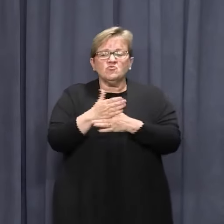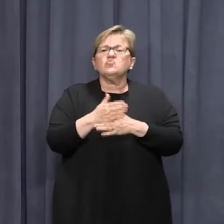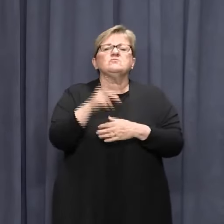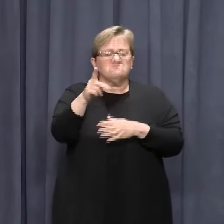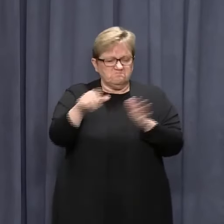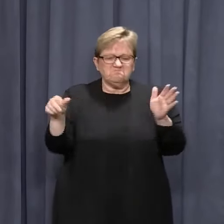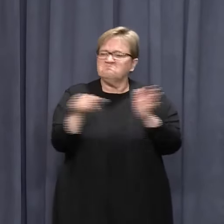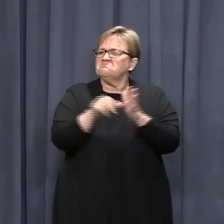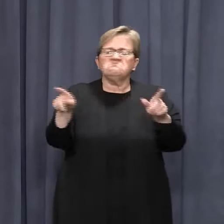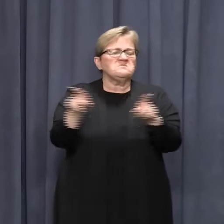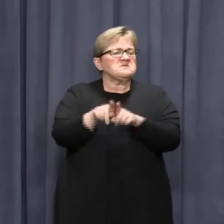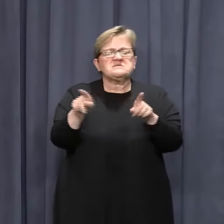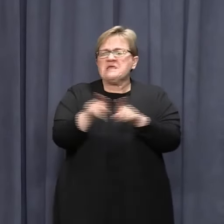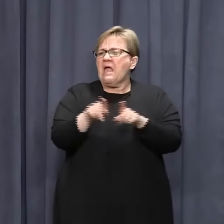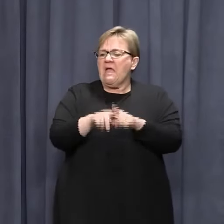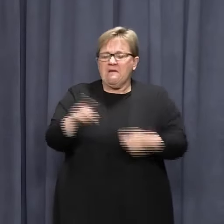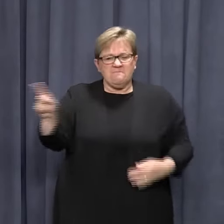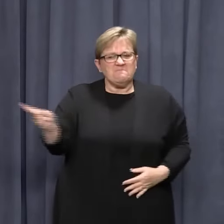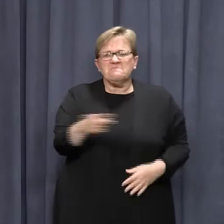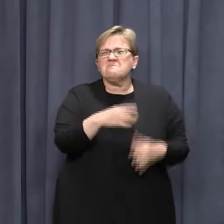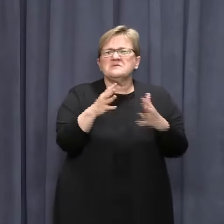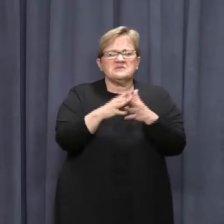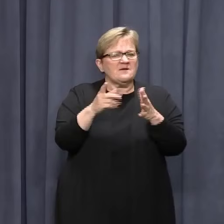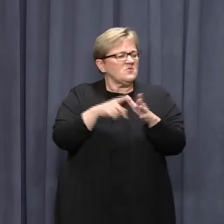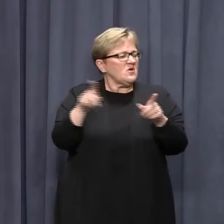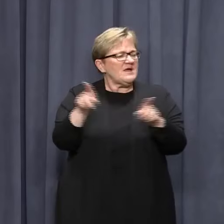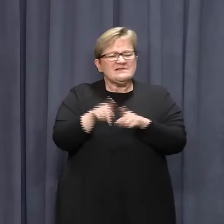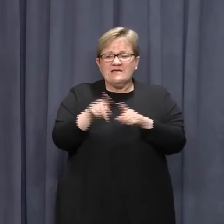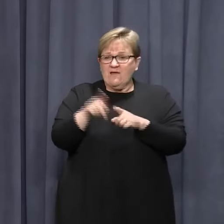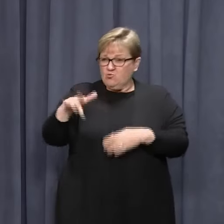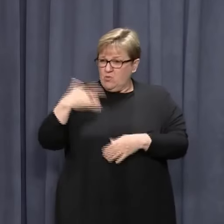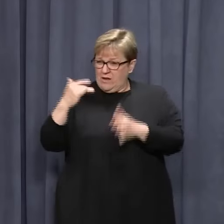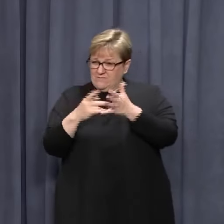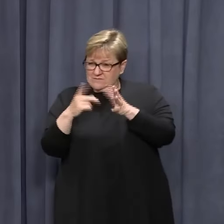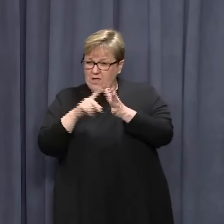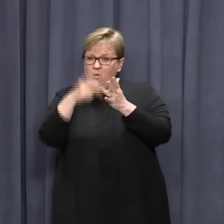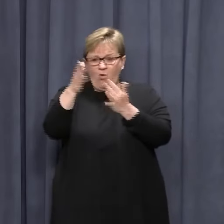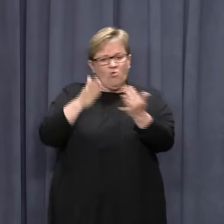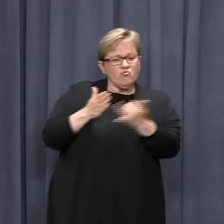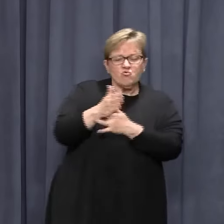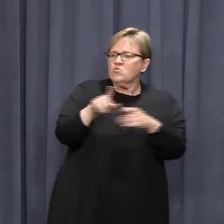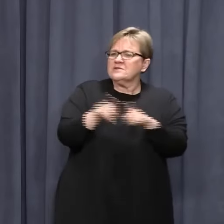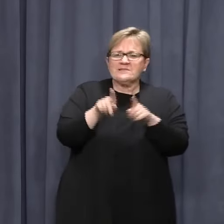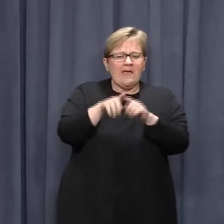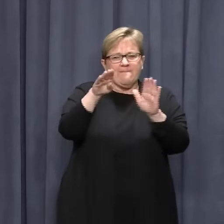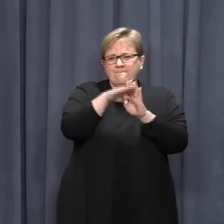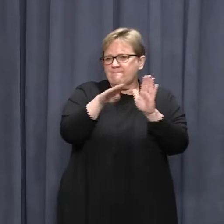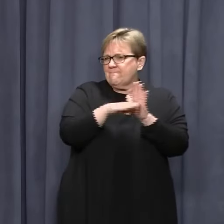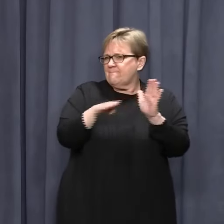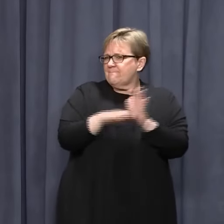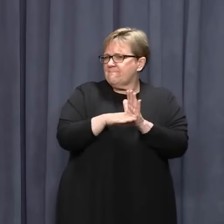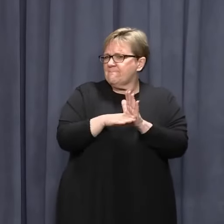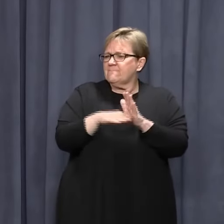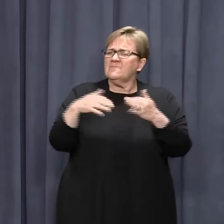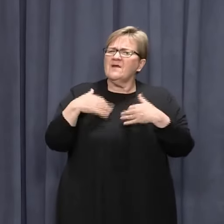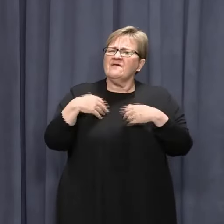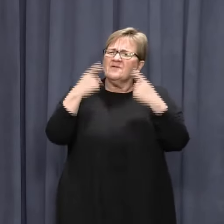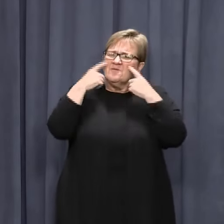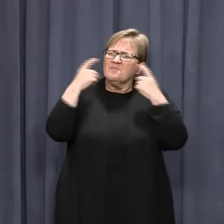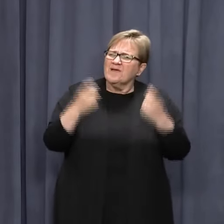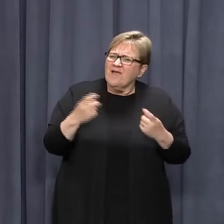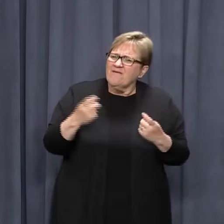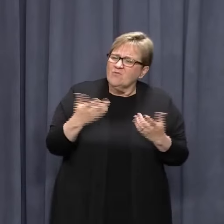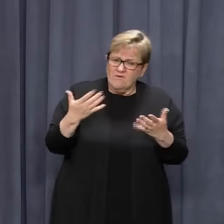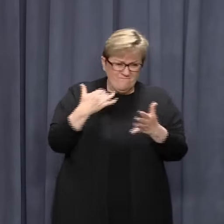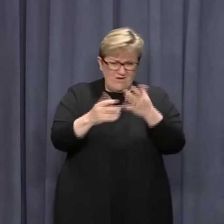same conditions of travel as someone living in South Australia. These cautious and safe steps are a